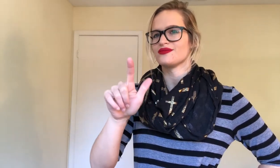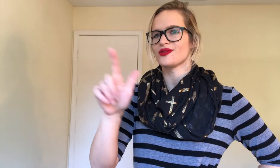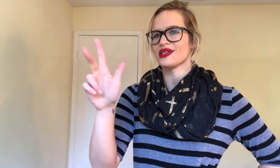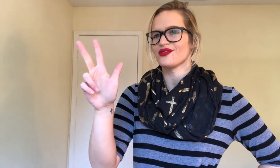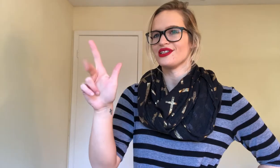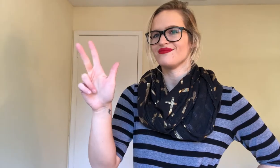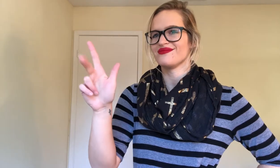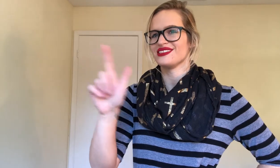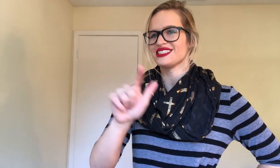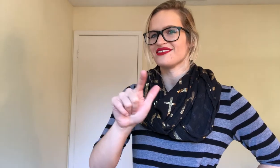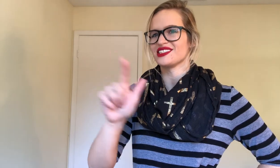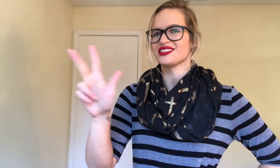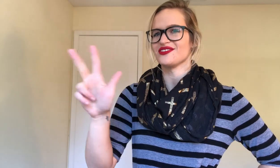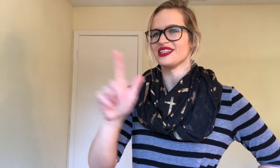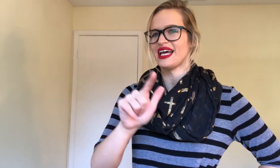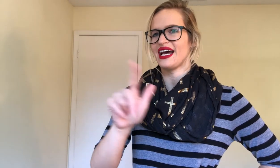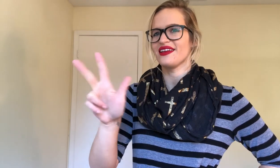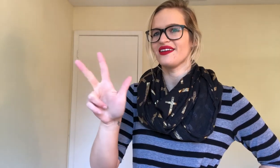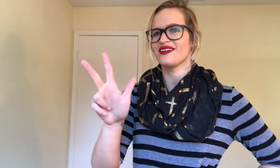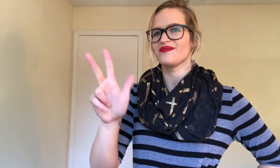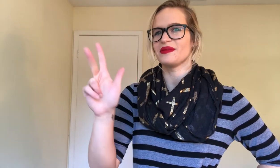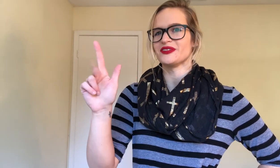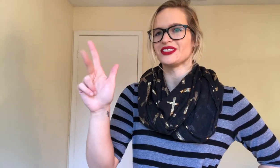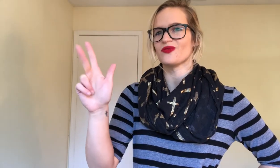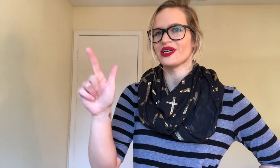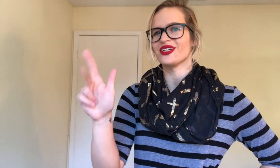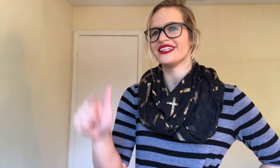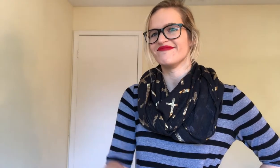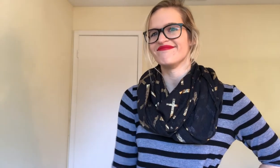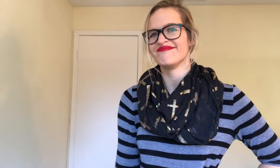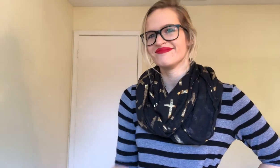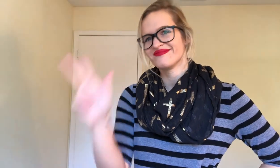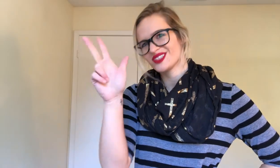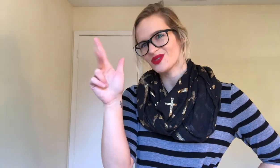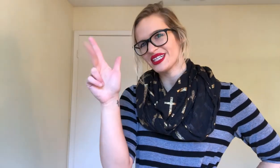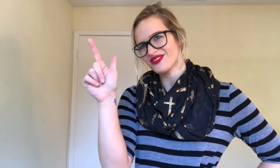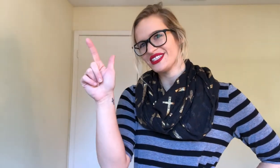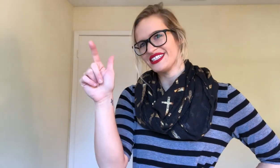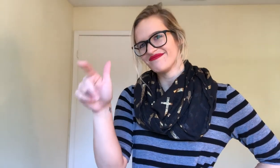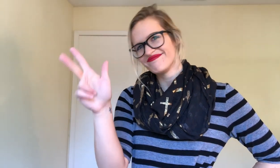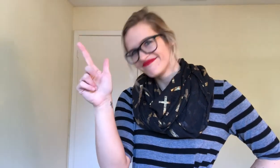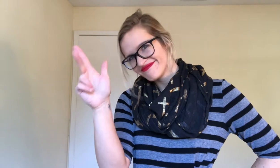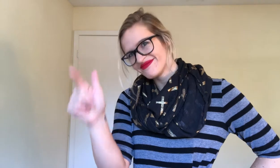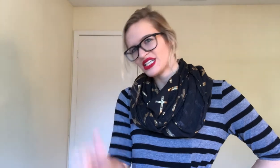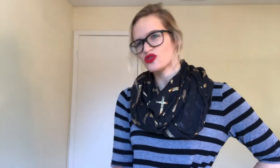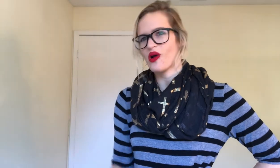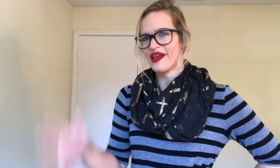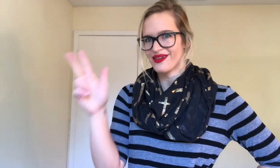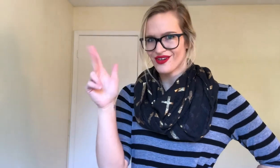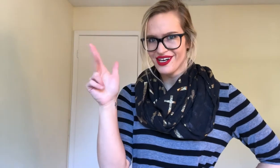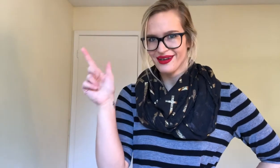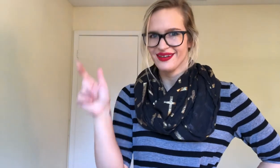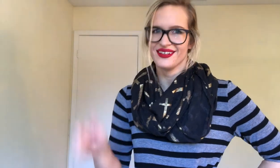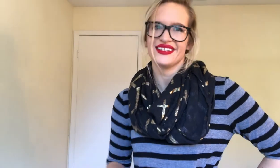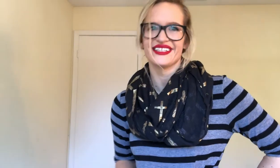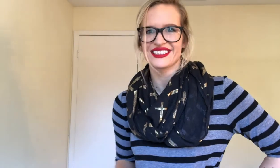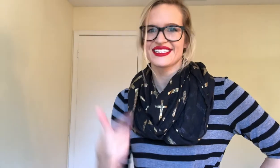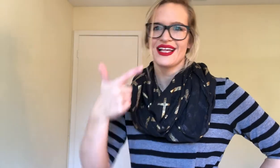23. Instead of just doing that, you know, people just wiggle it. 23. 23. No, that's